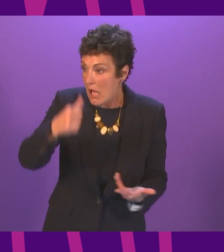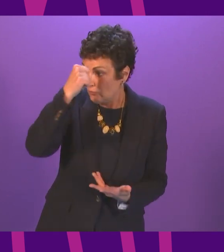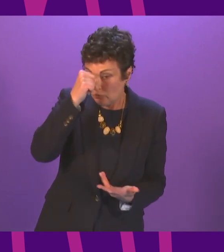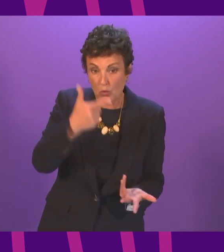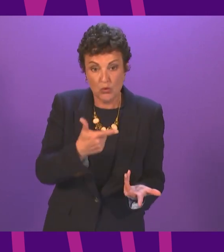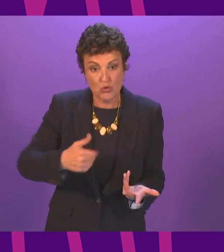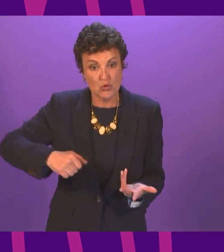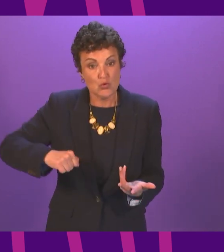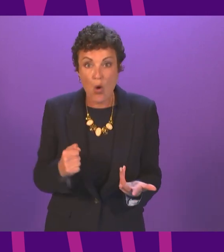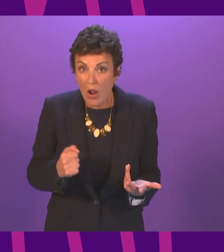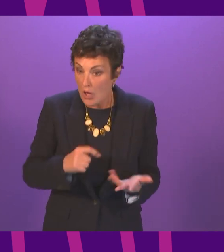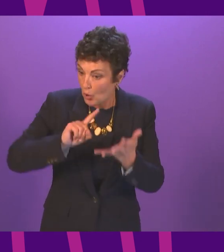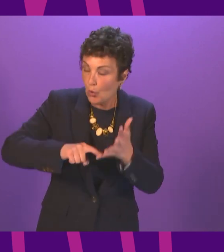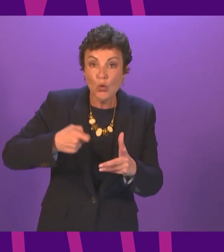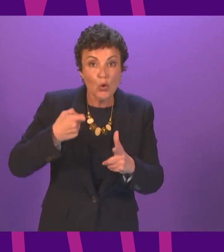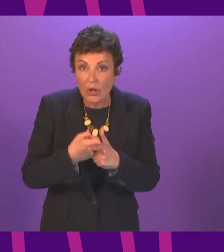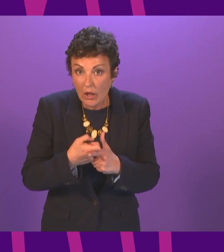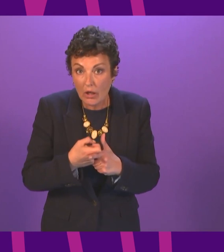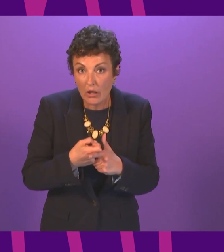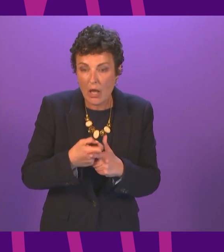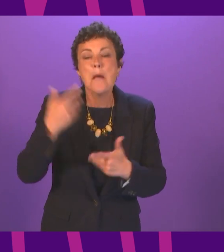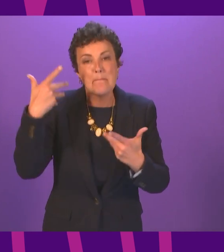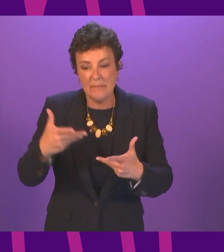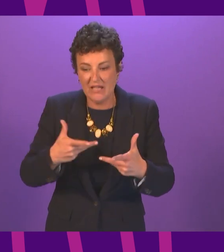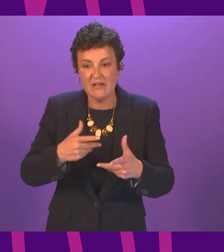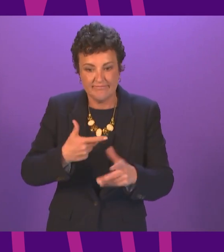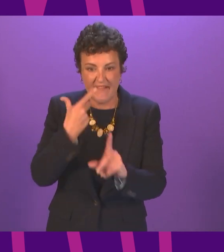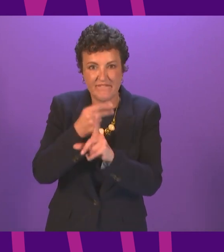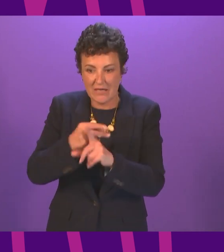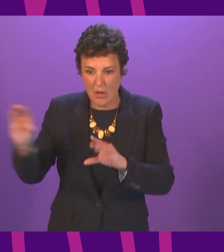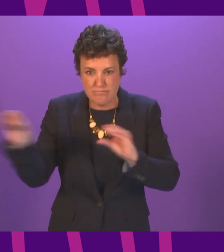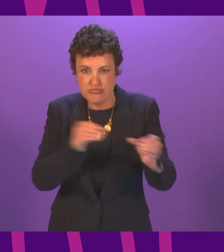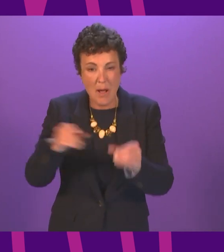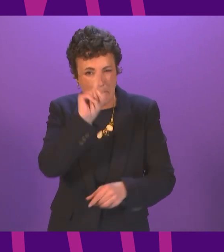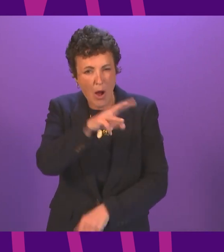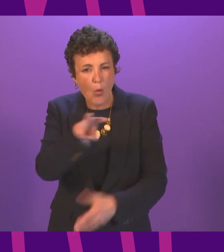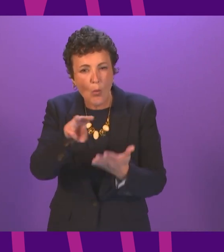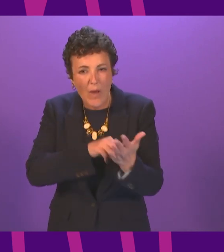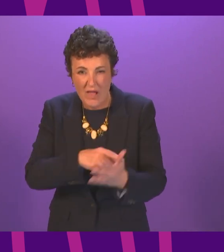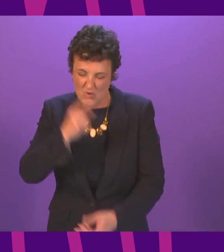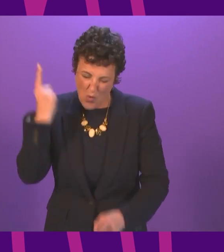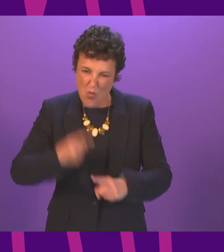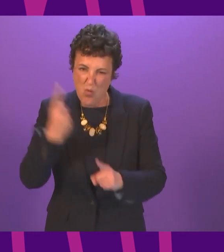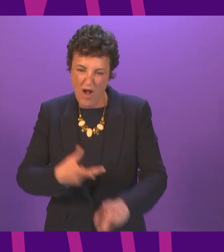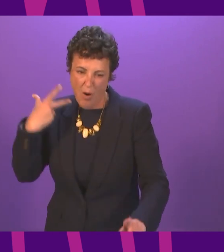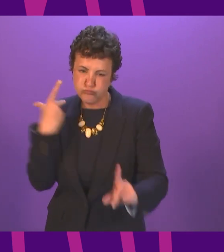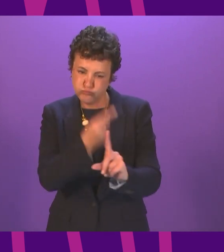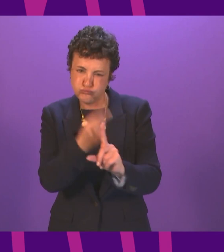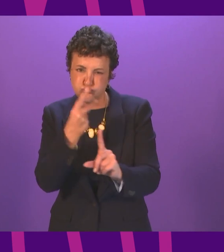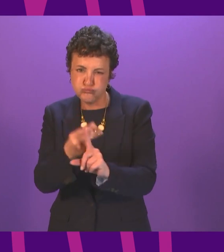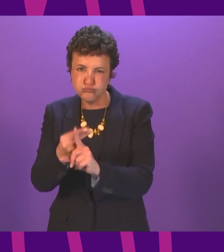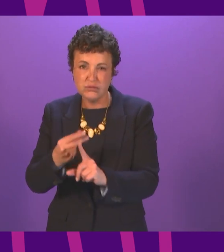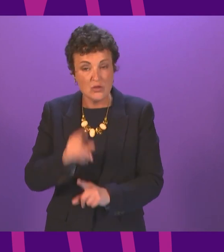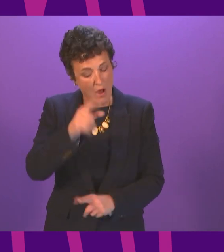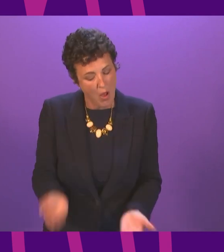Scotland and the UK stockpiled vaccines in Wales they got the vaccine into people's arms so I welcome